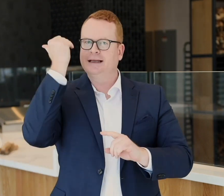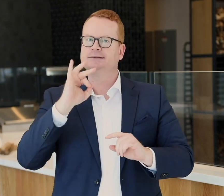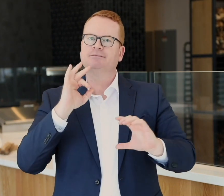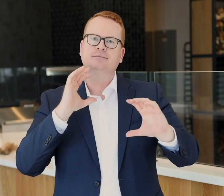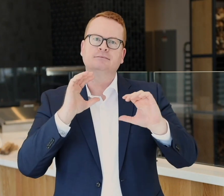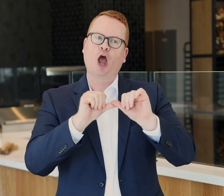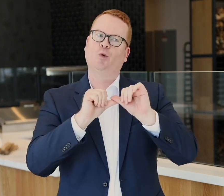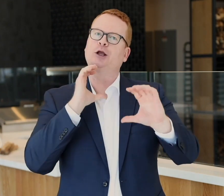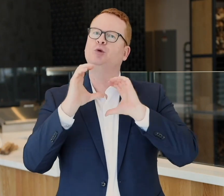communication barriers.